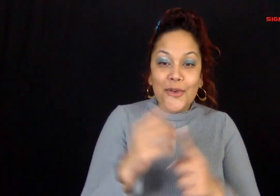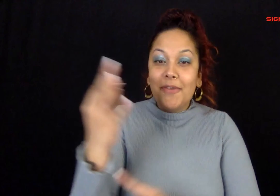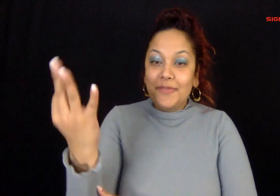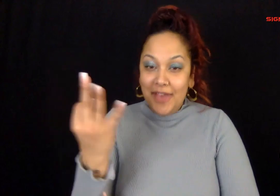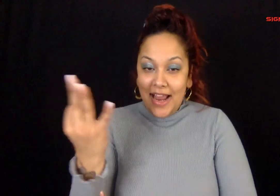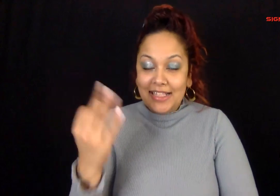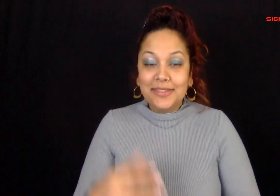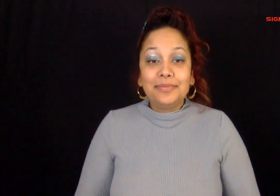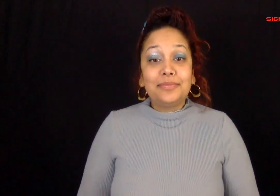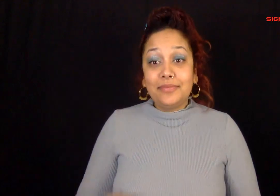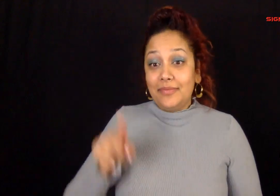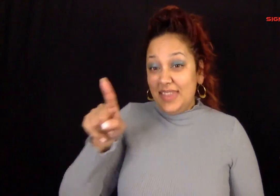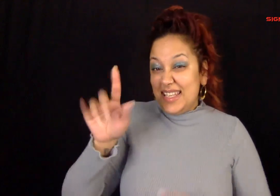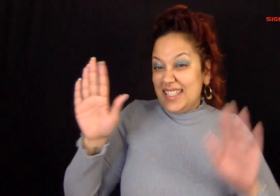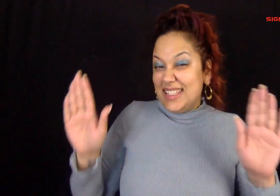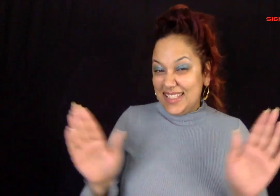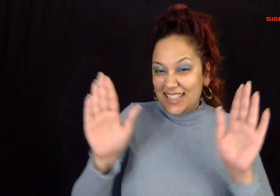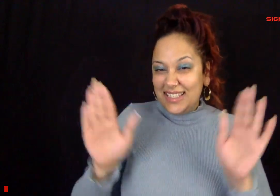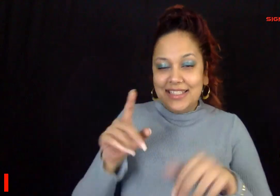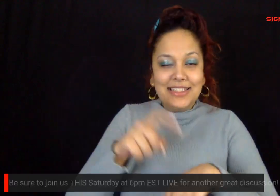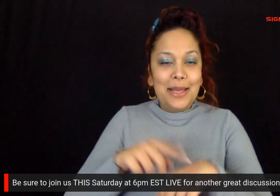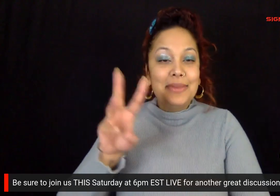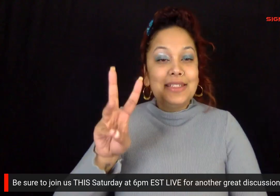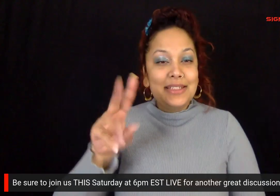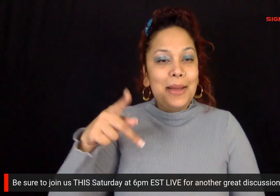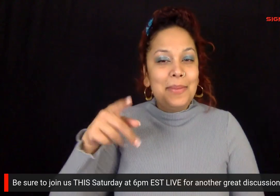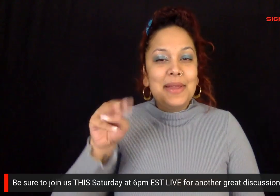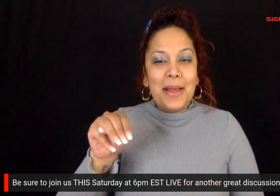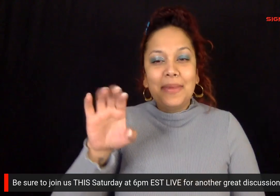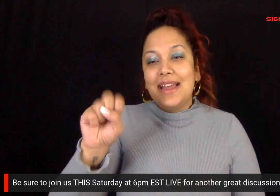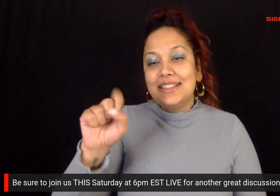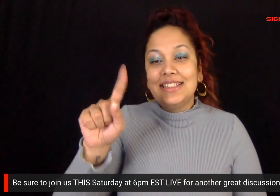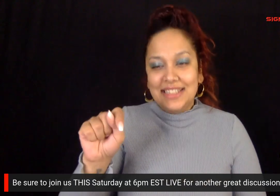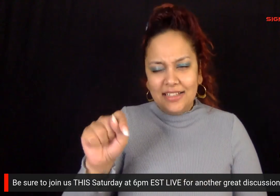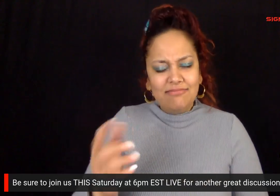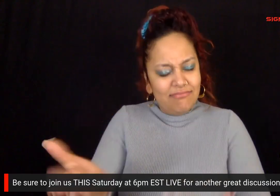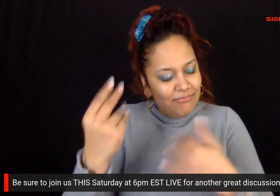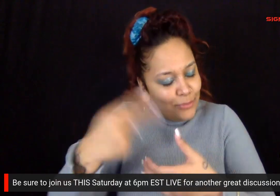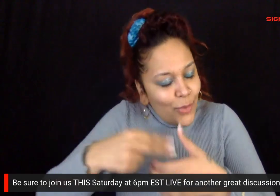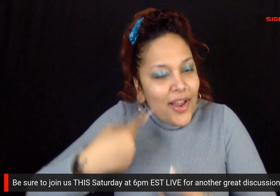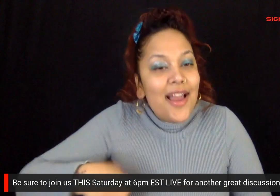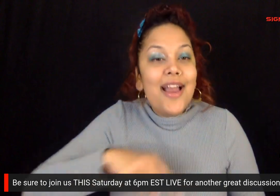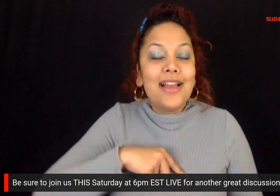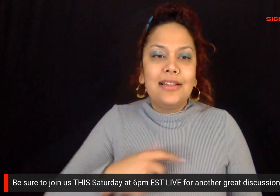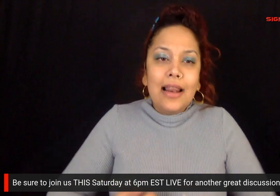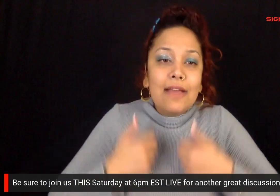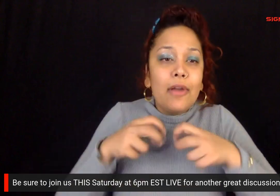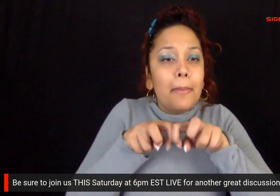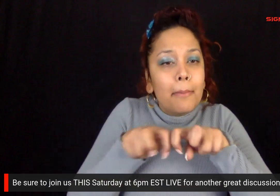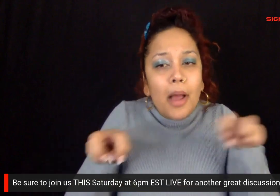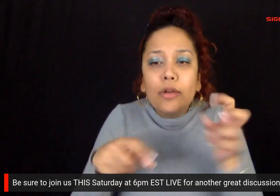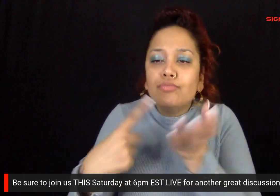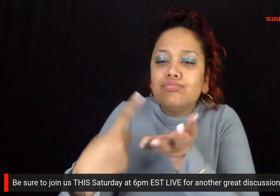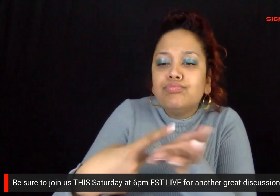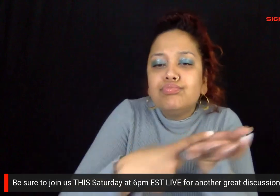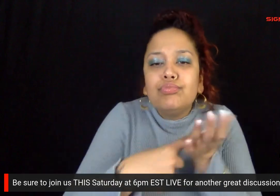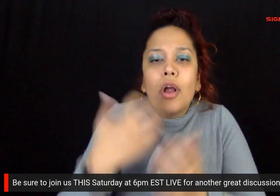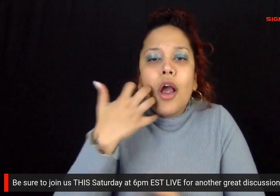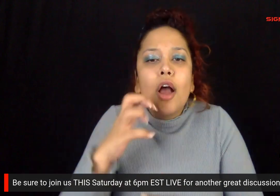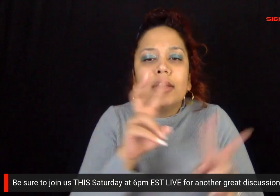Sign One News will be broadcasting updates Monday through Friday. Then this Saturday at 6 p.m. Eastern Time, join us for a live panel of